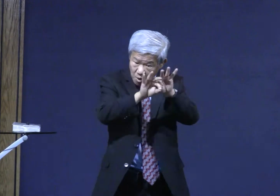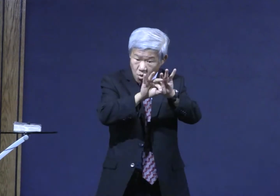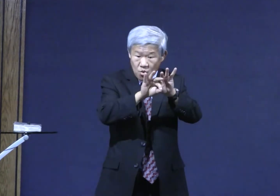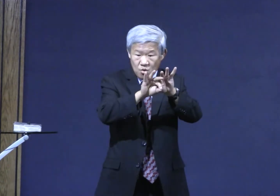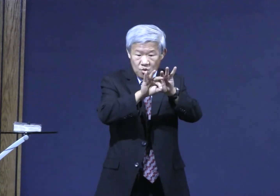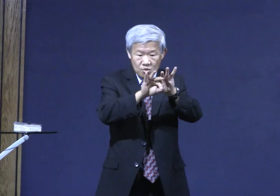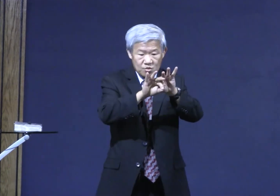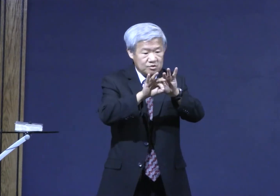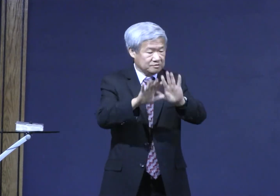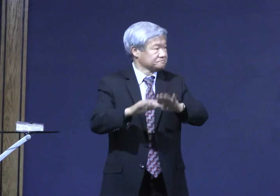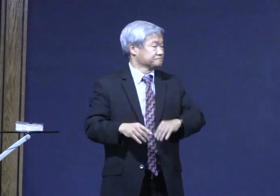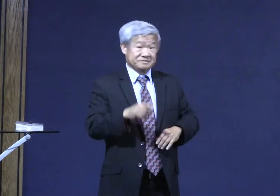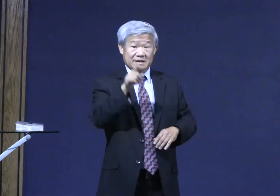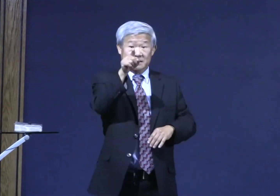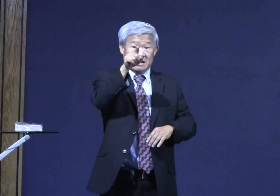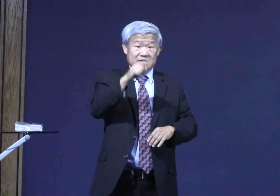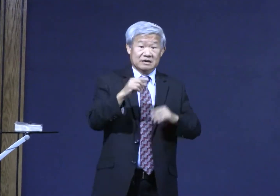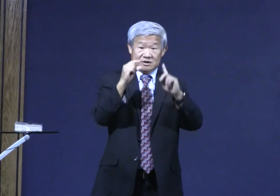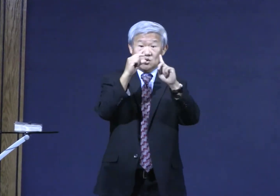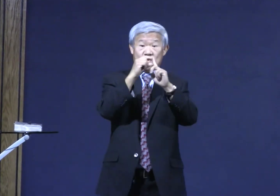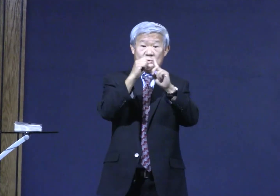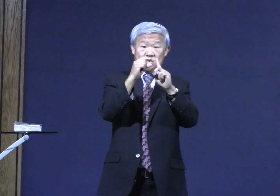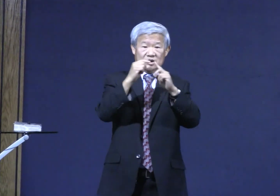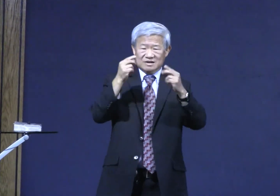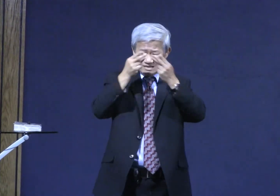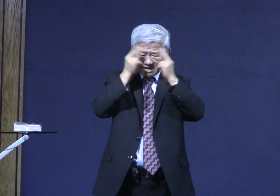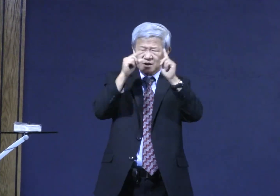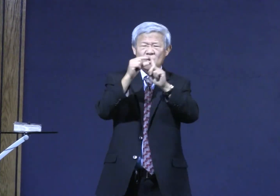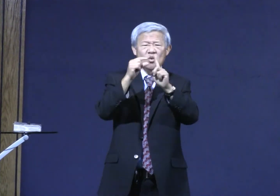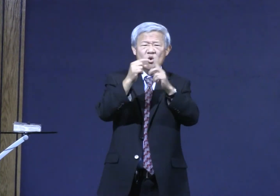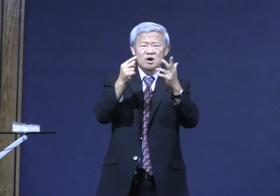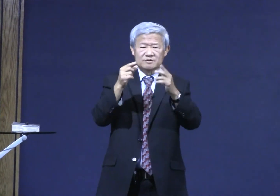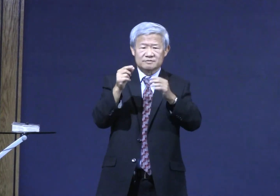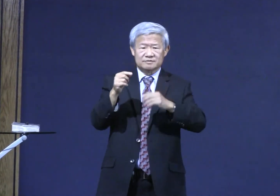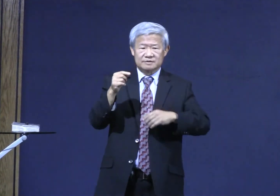The dictionary, the definition is important. The word Halloween.